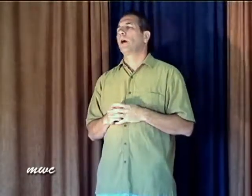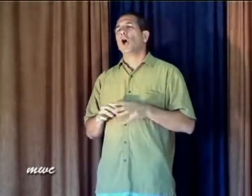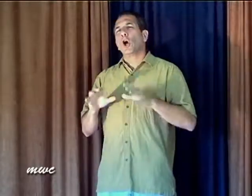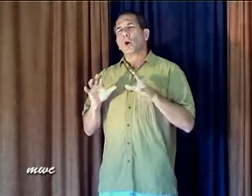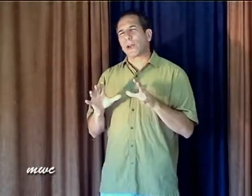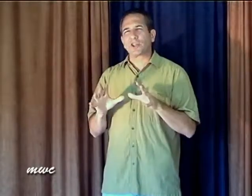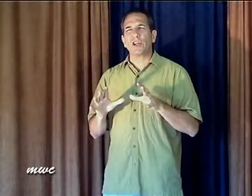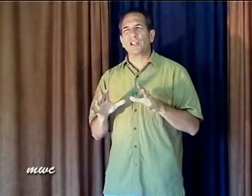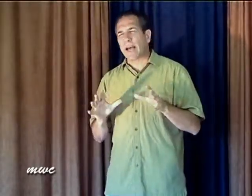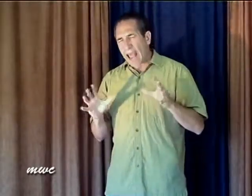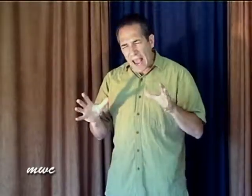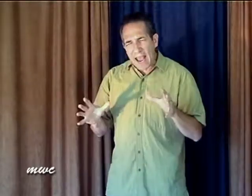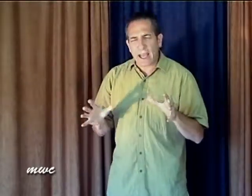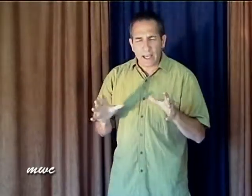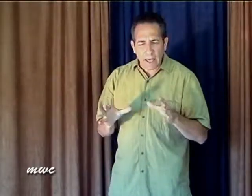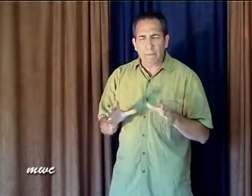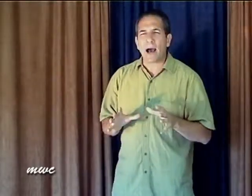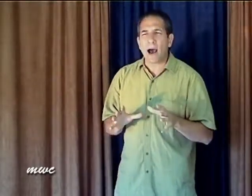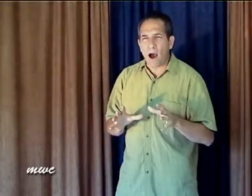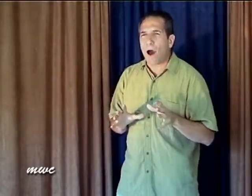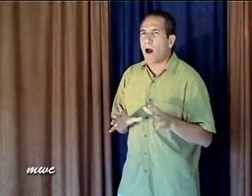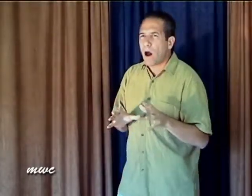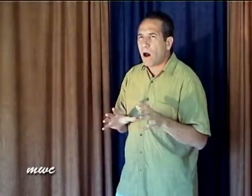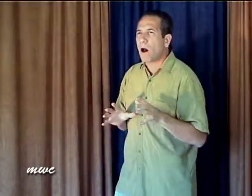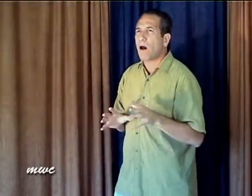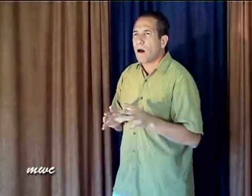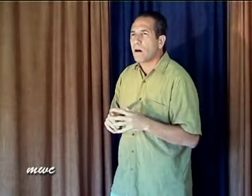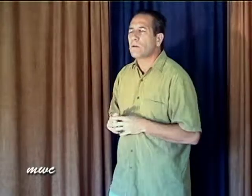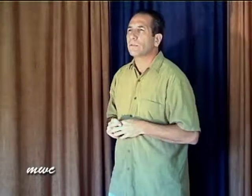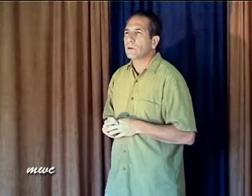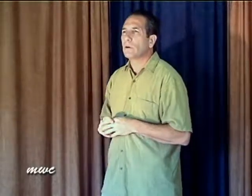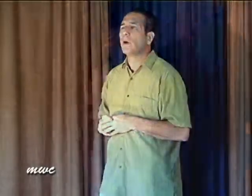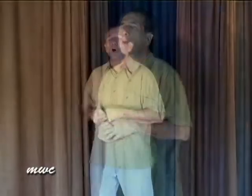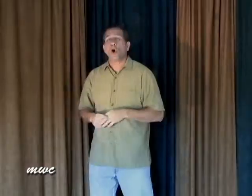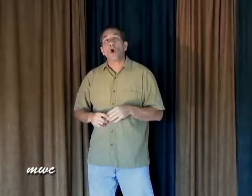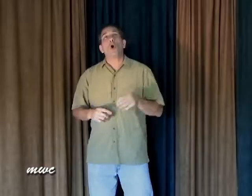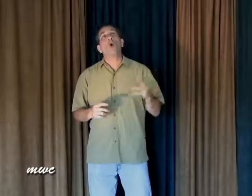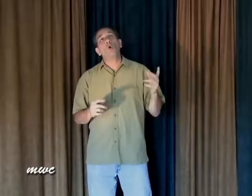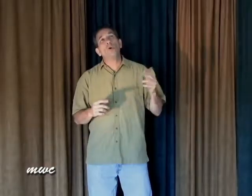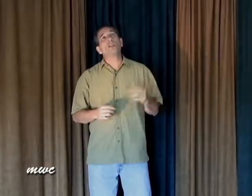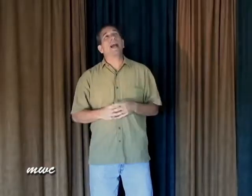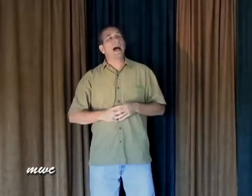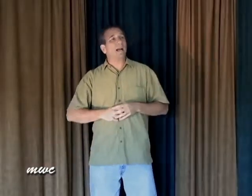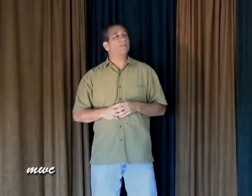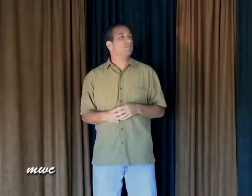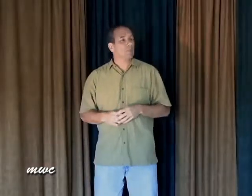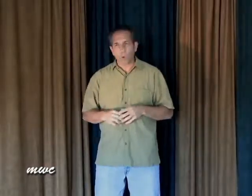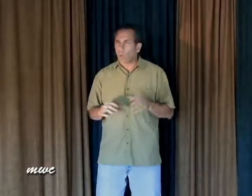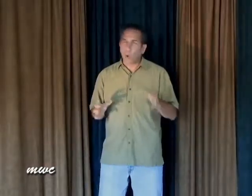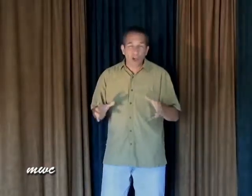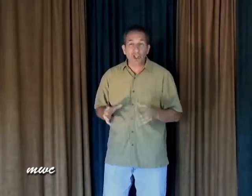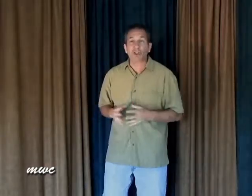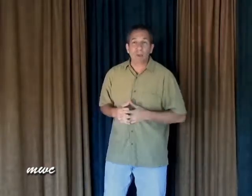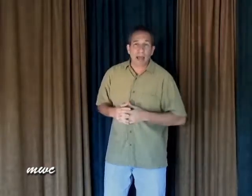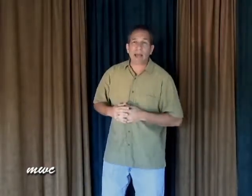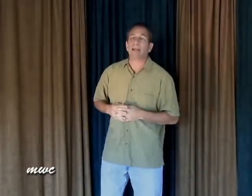Power Hang in my heart Who is God? What is His plan?